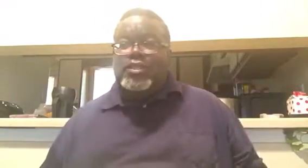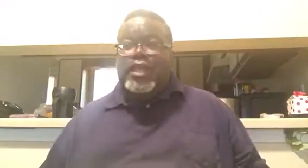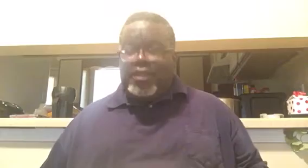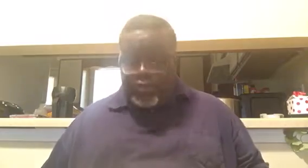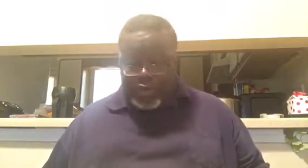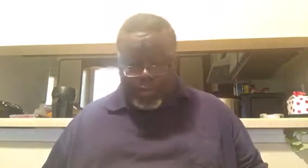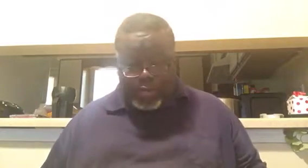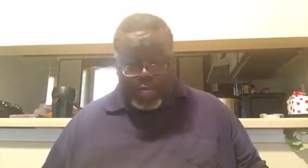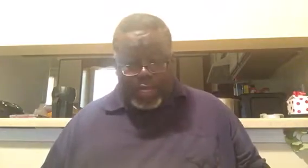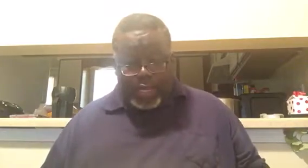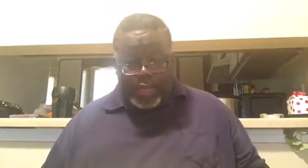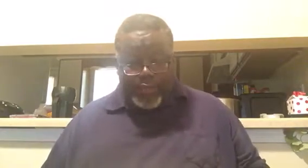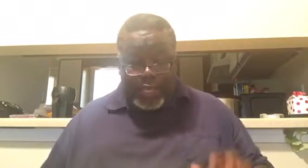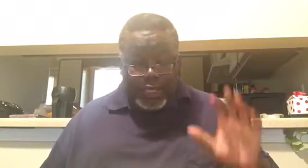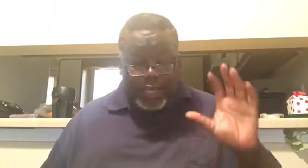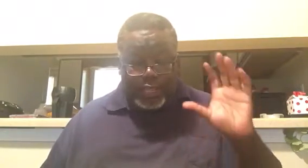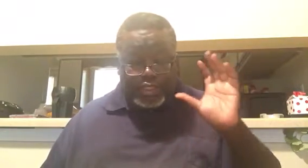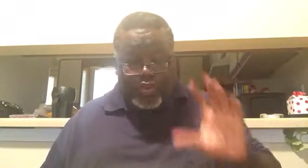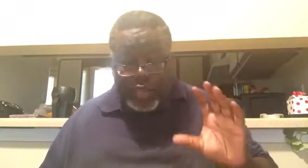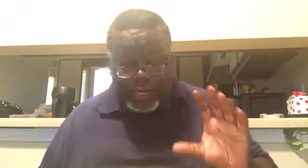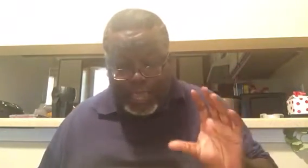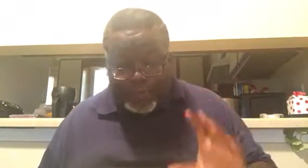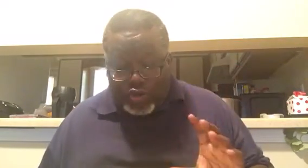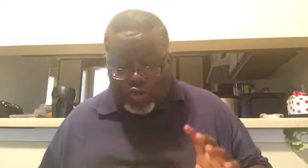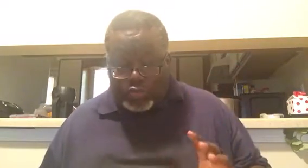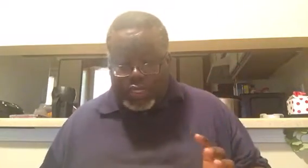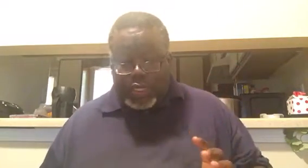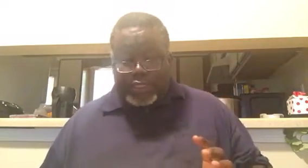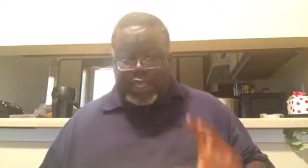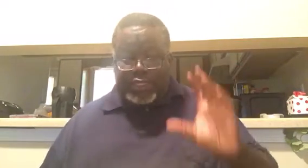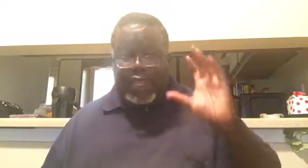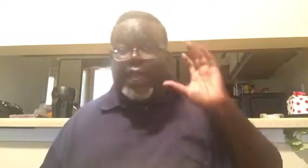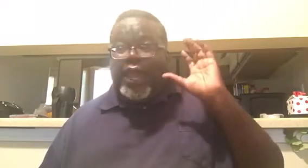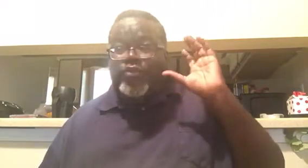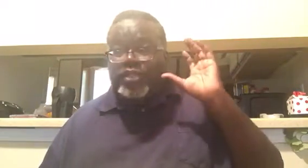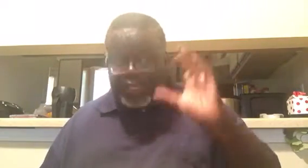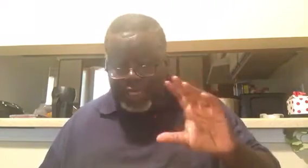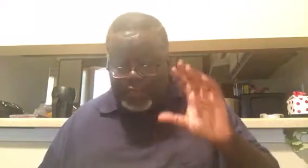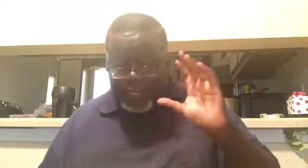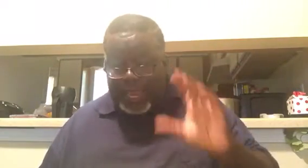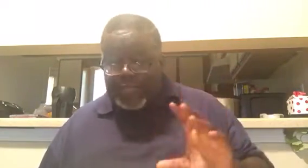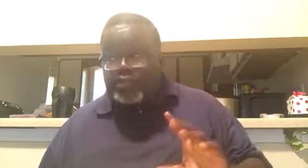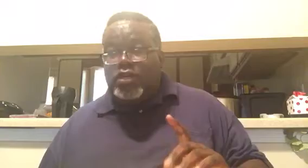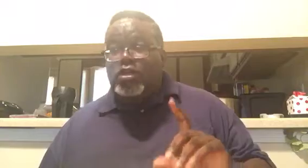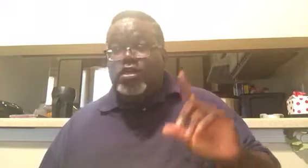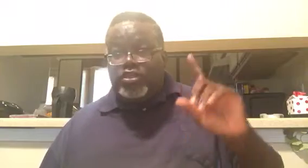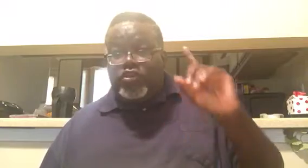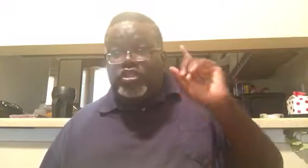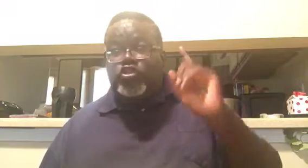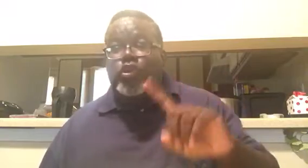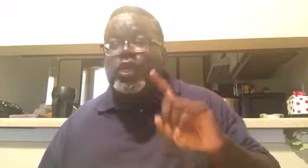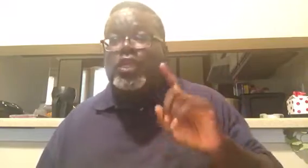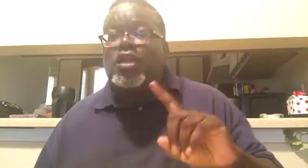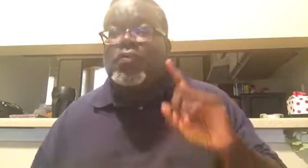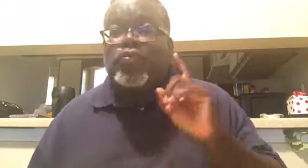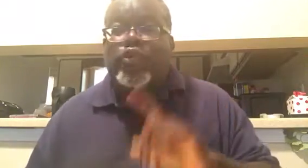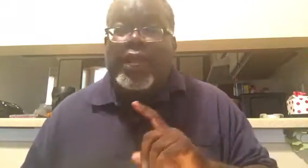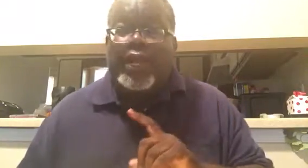isn't that incredible? Uh, then, uh, Zoe life coach said that I received an answer to a 20 year prayer